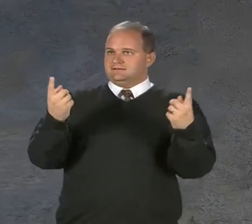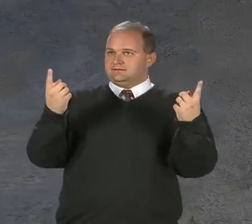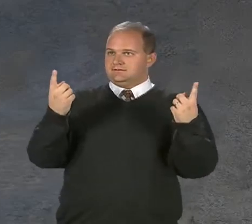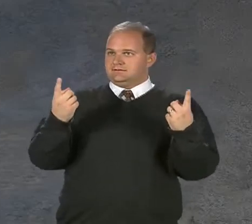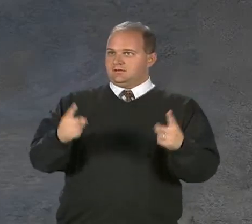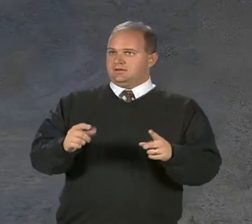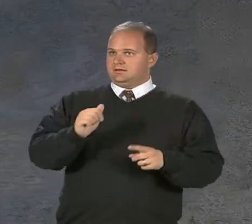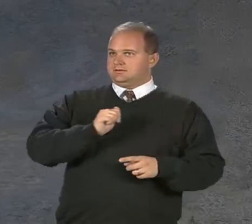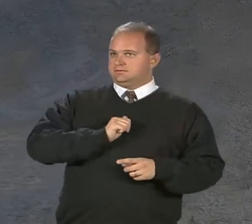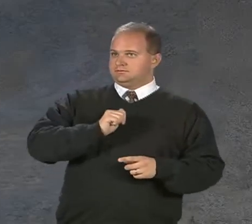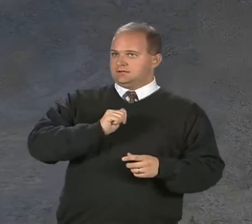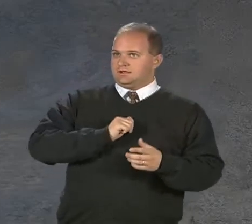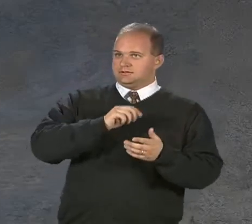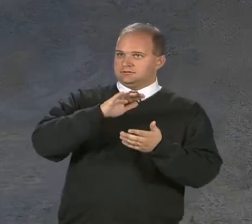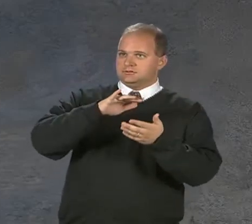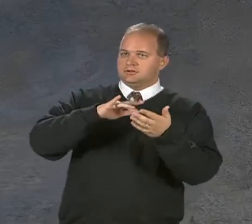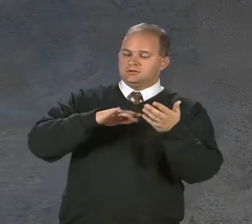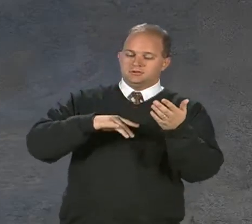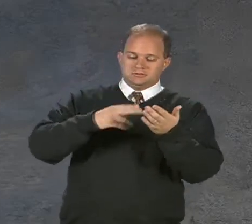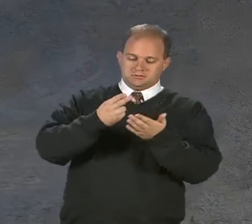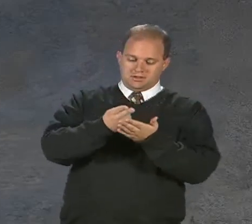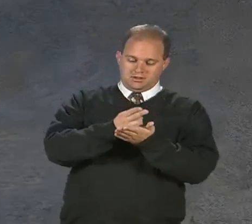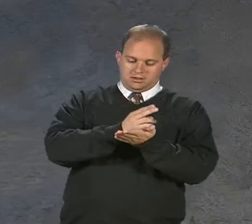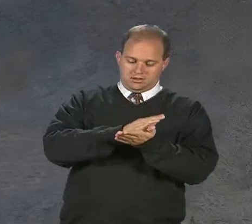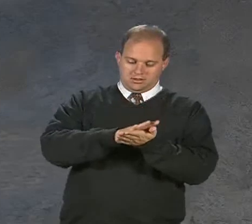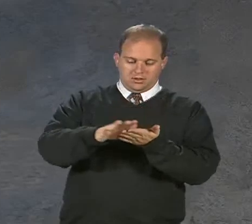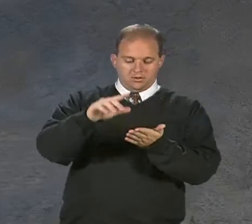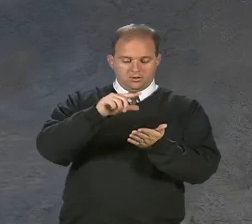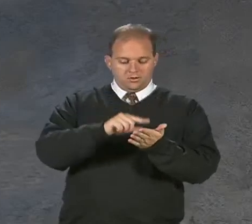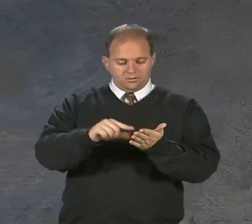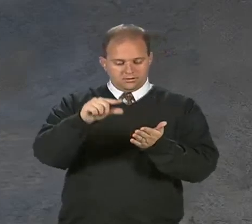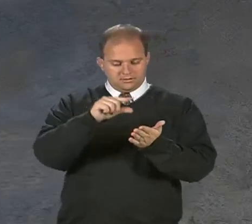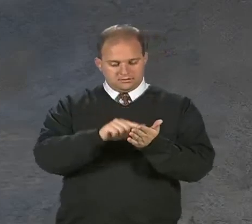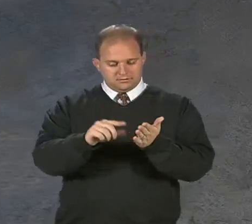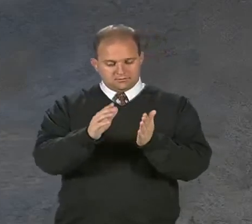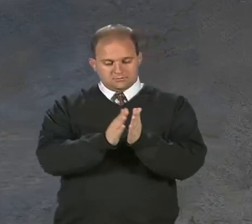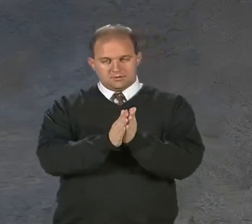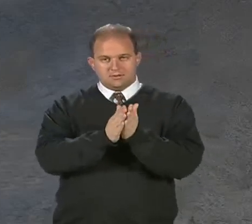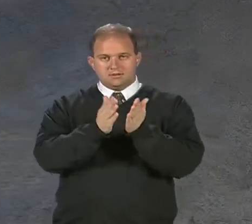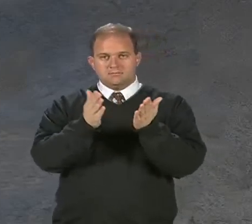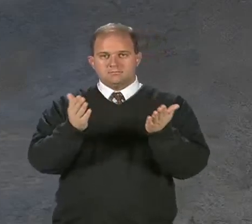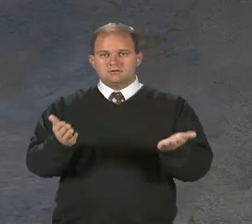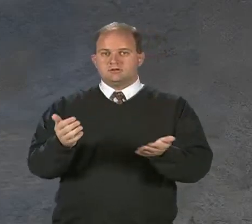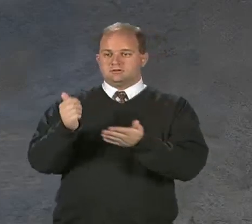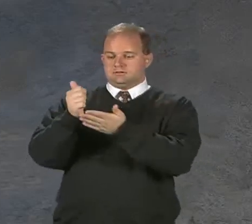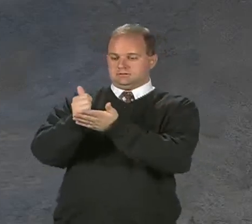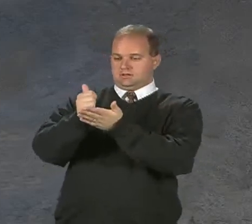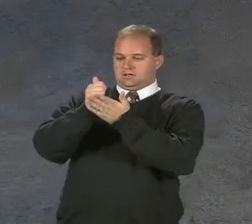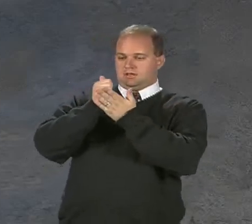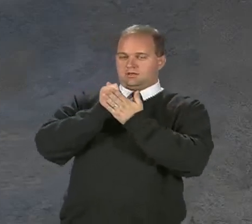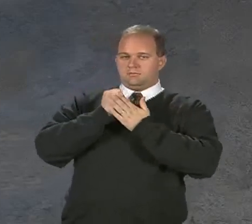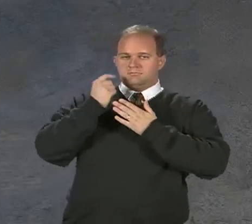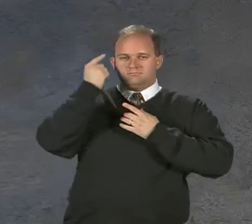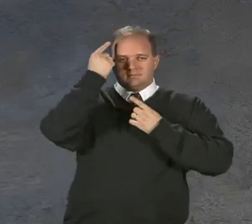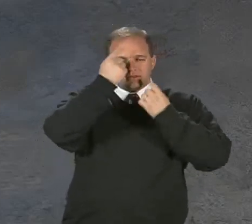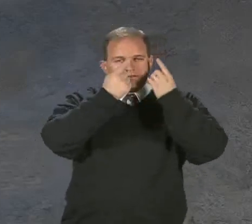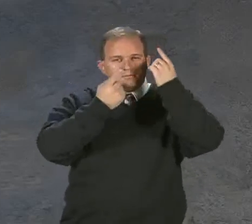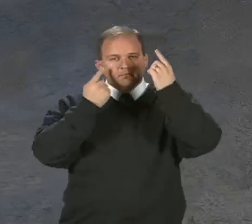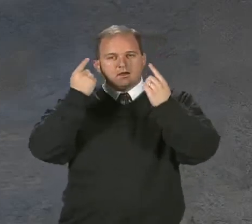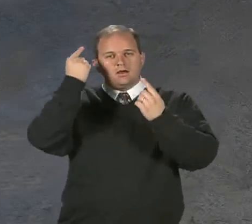As I searched the Holy Scriptures, Help me